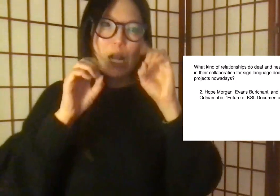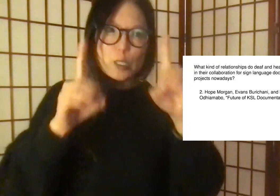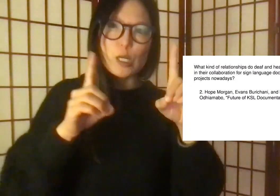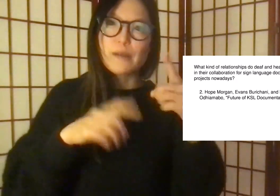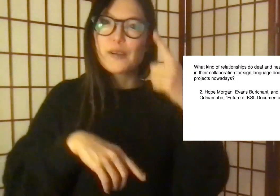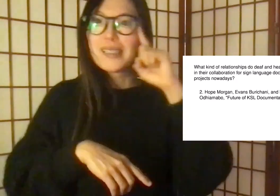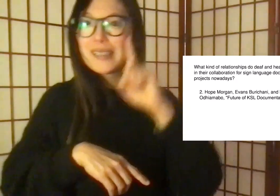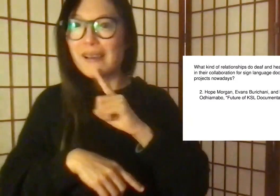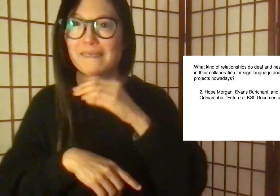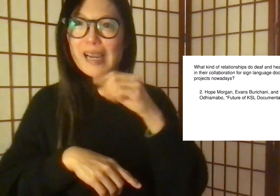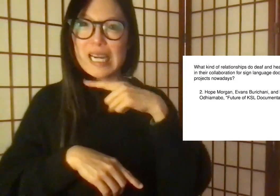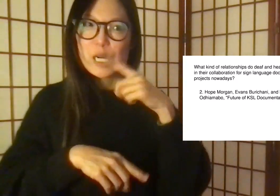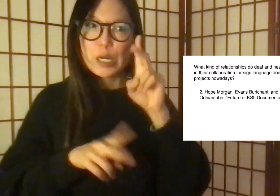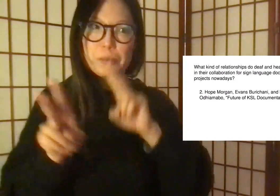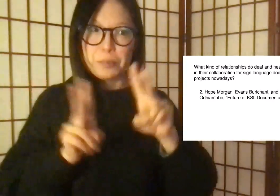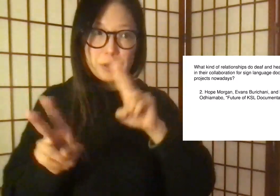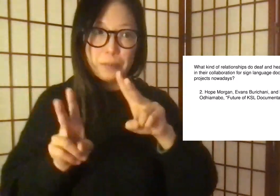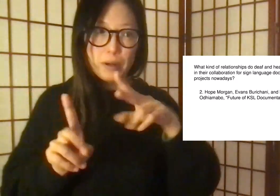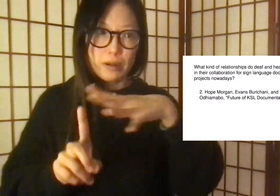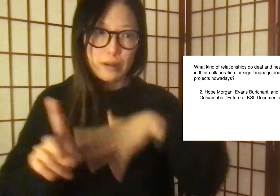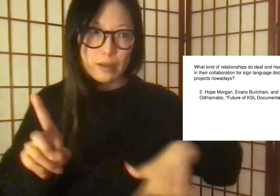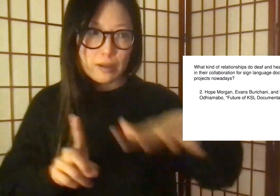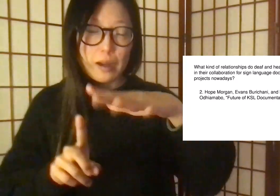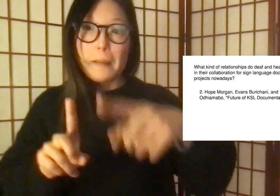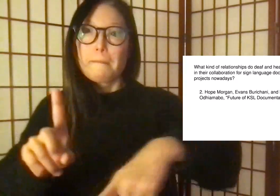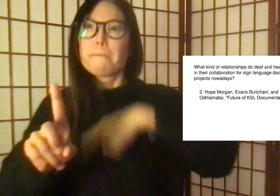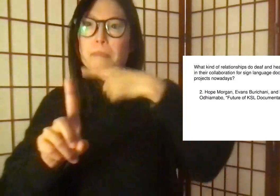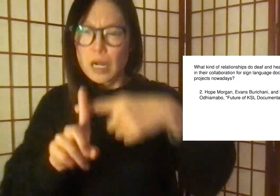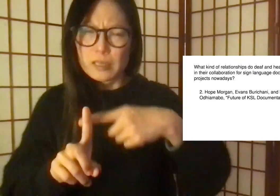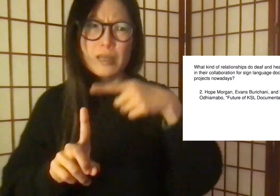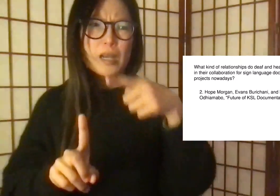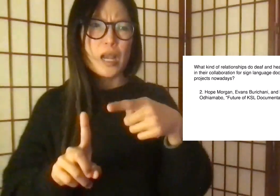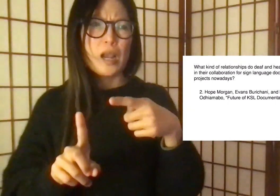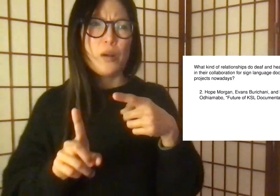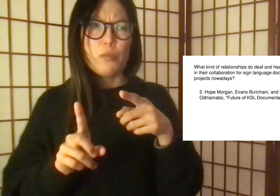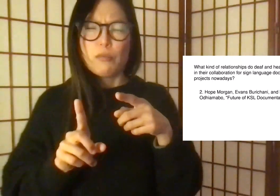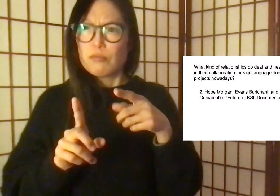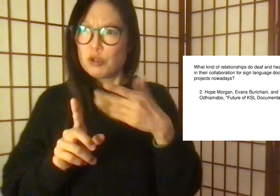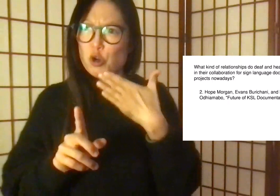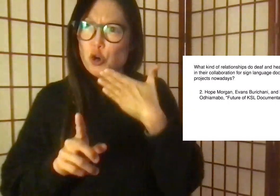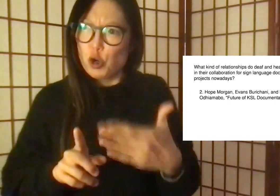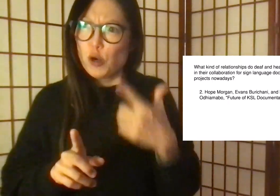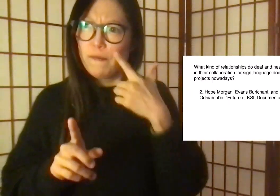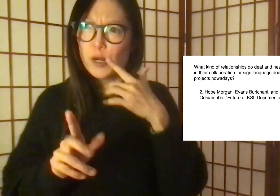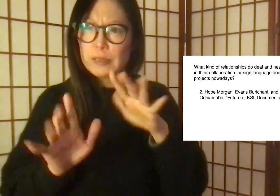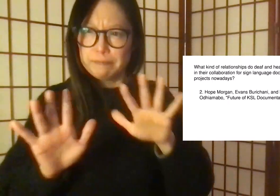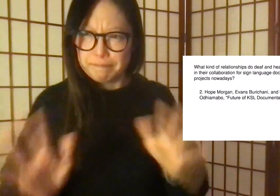demands for better training and education for deaf and hearing people.